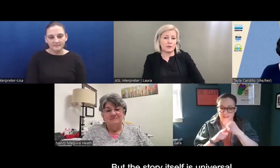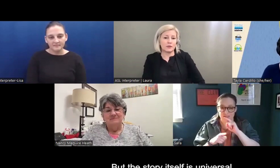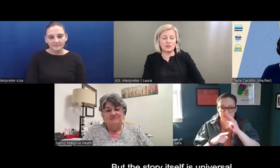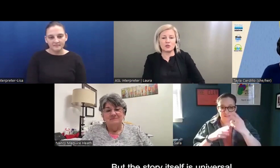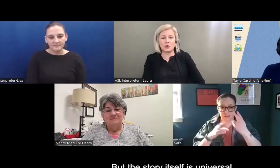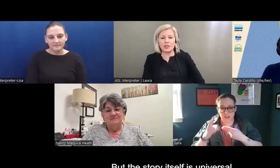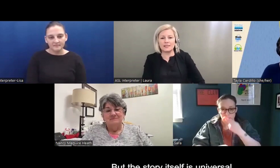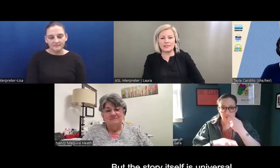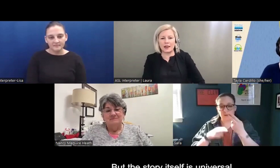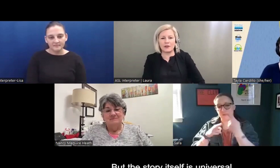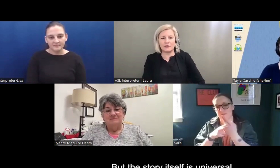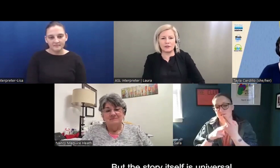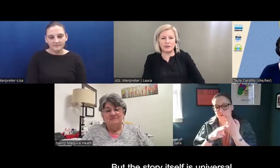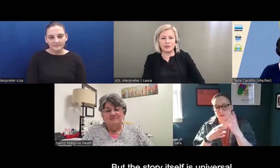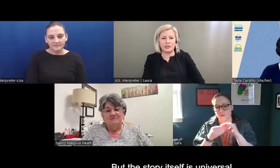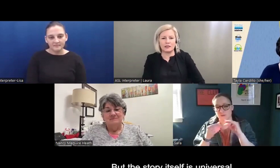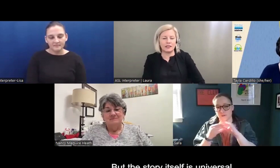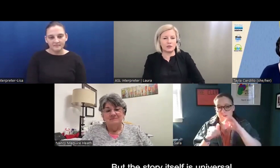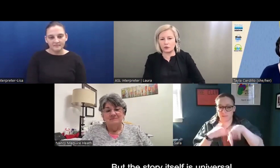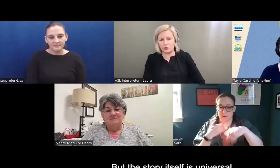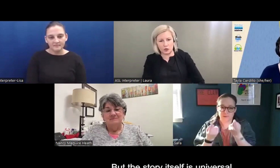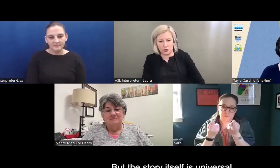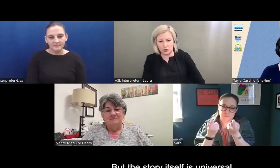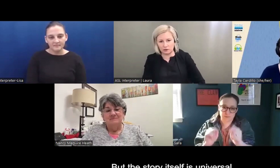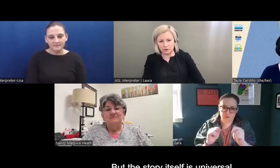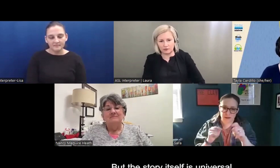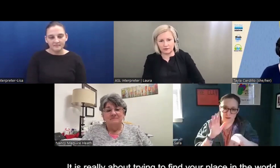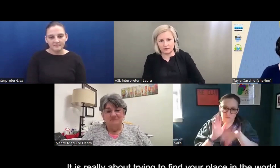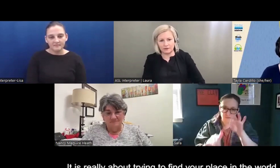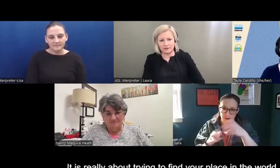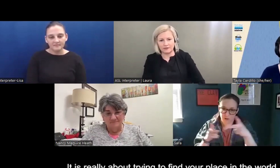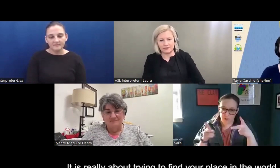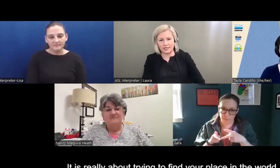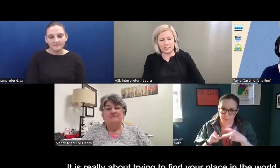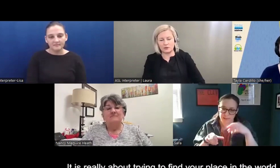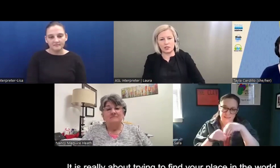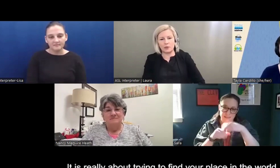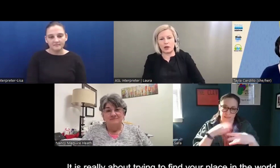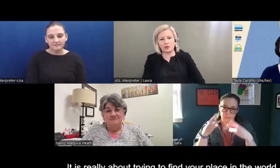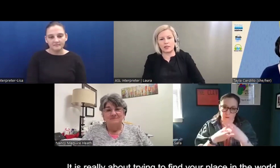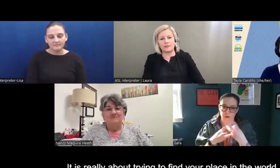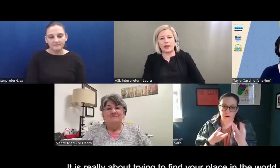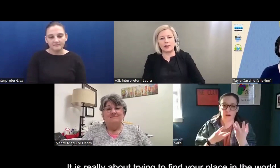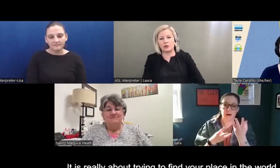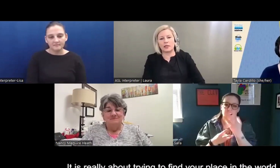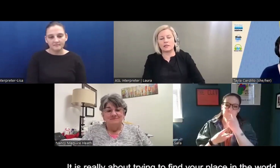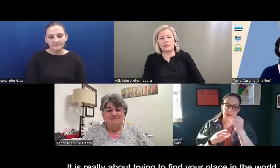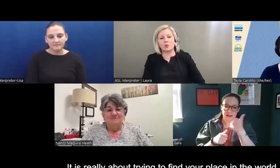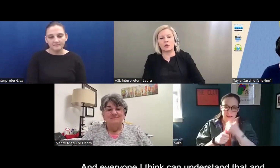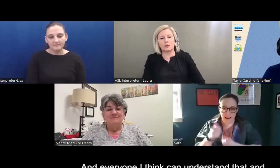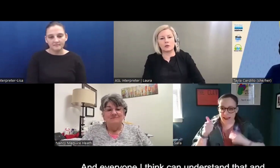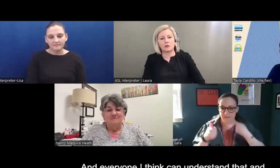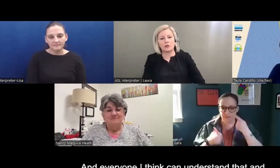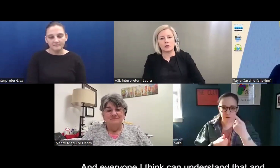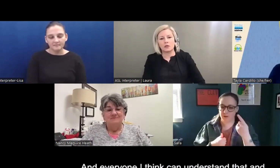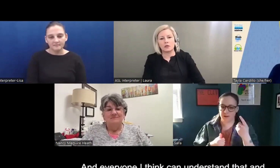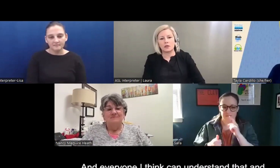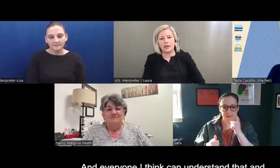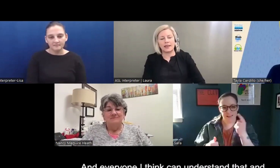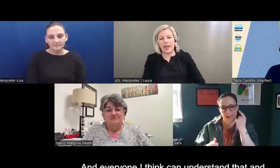But the story itself is universal. It's really about trying to find your place in the world.